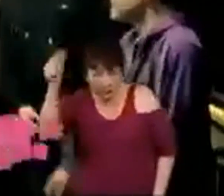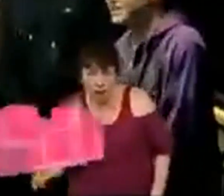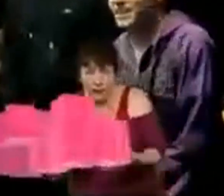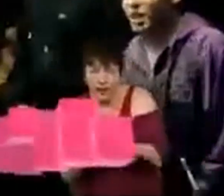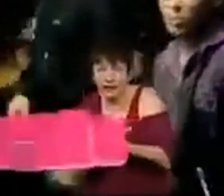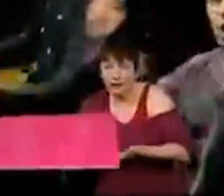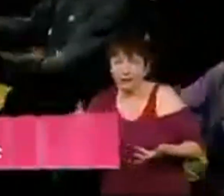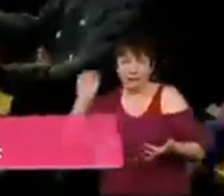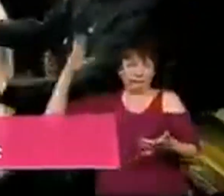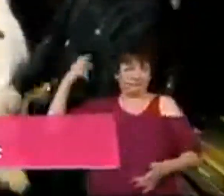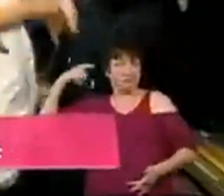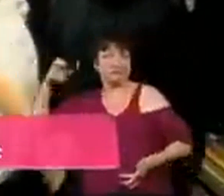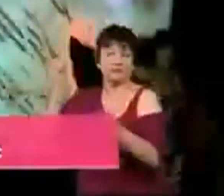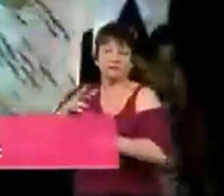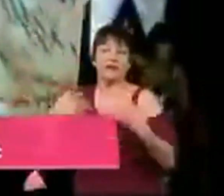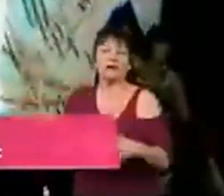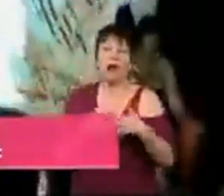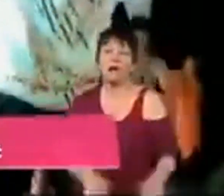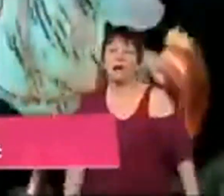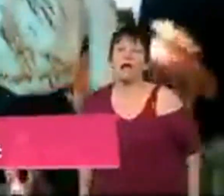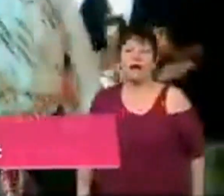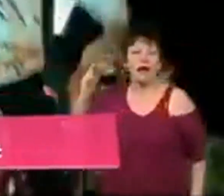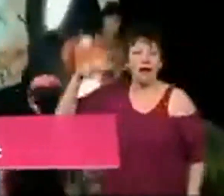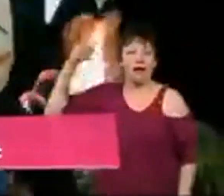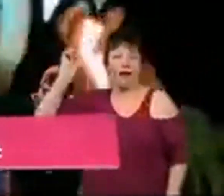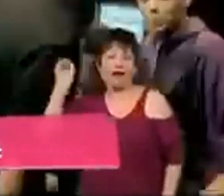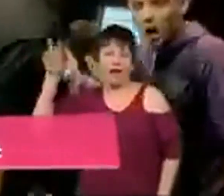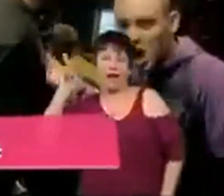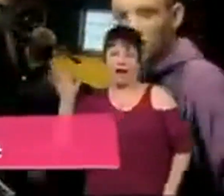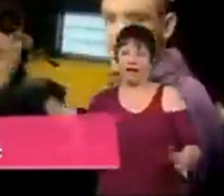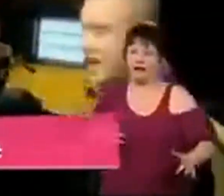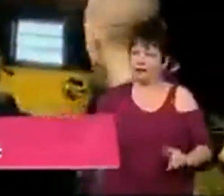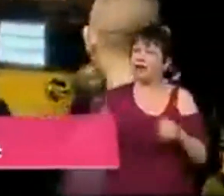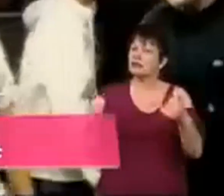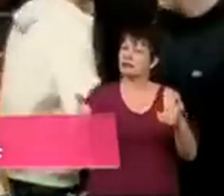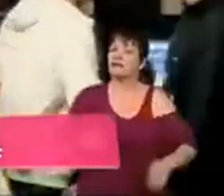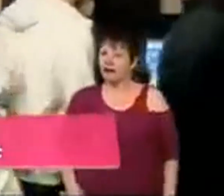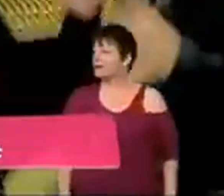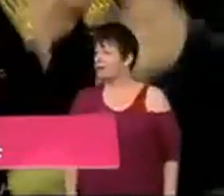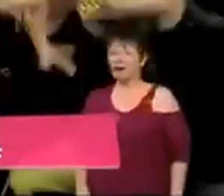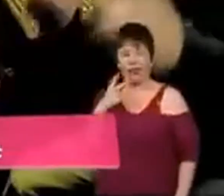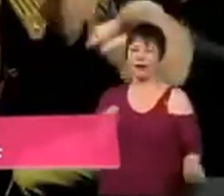you sick i mean put a donk on it techno oh put a donk on it let's go donk on it